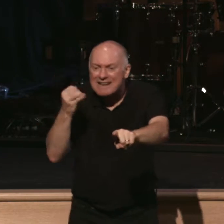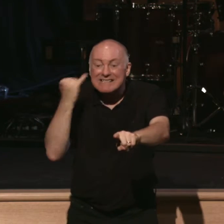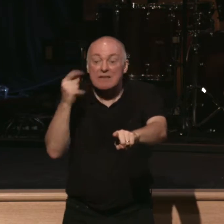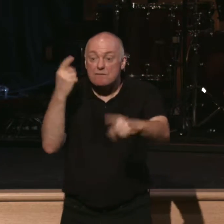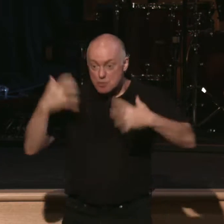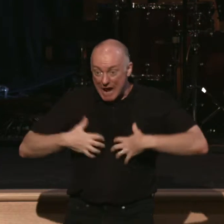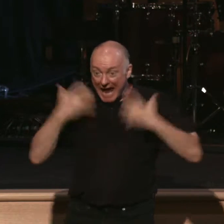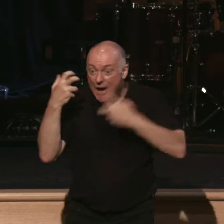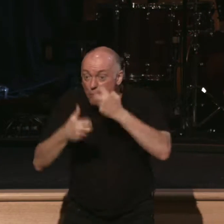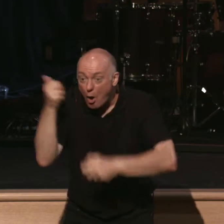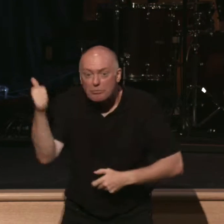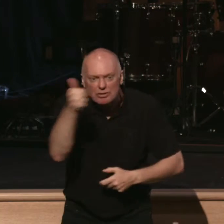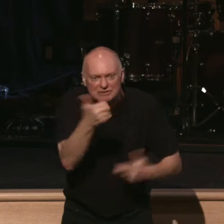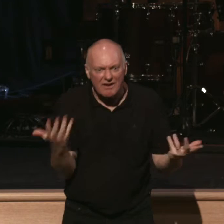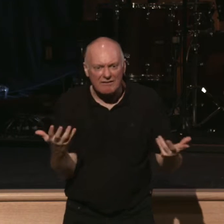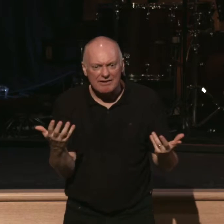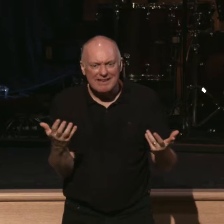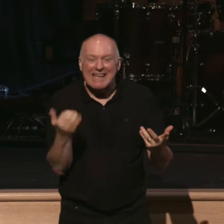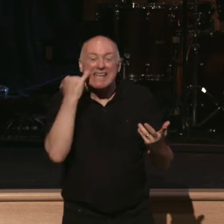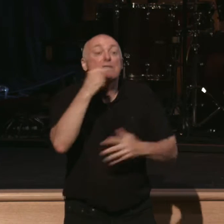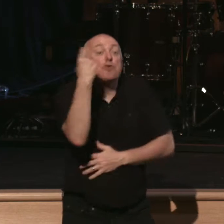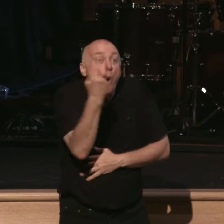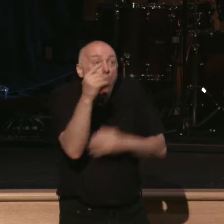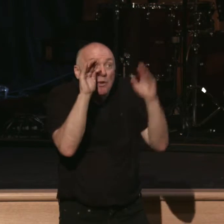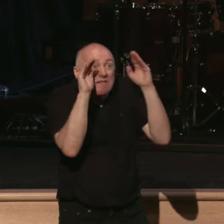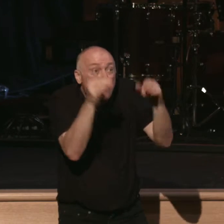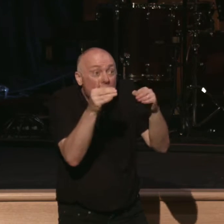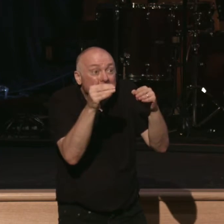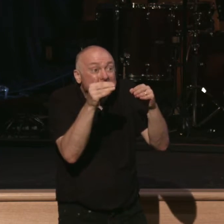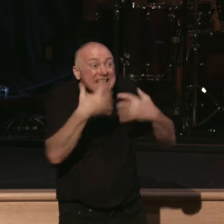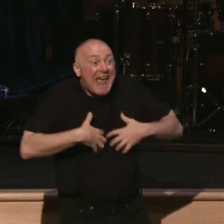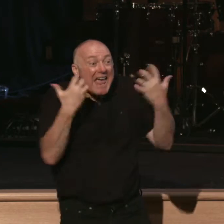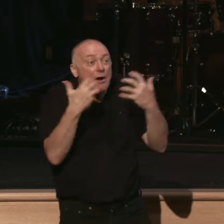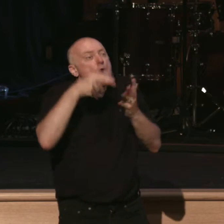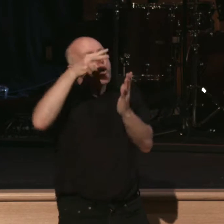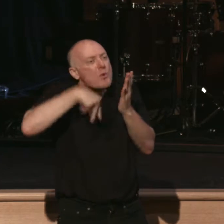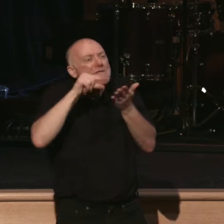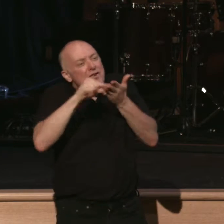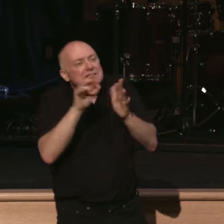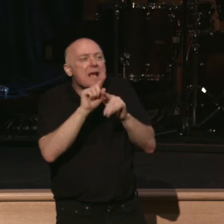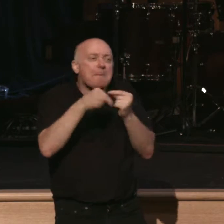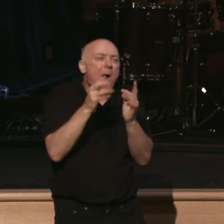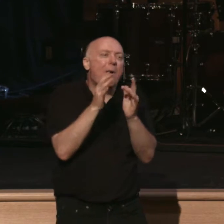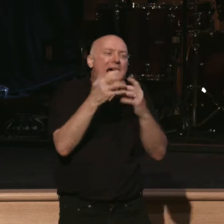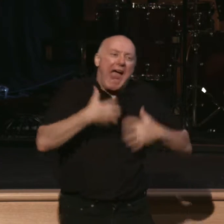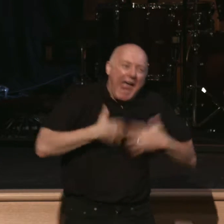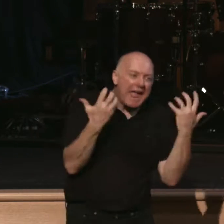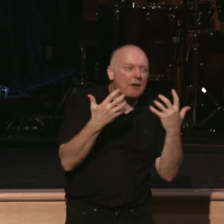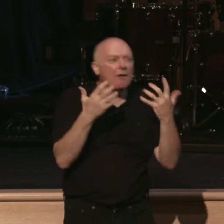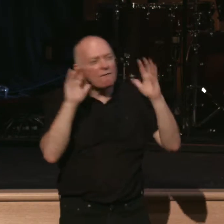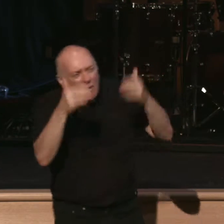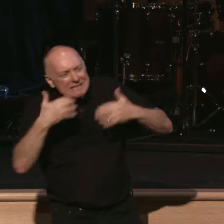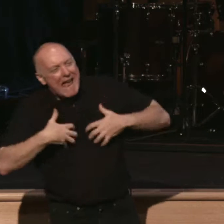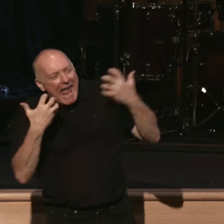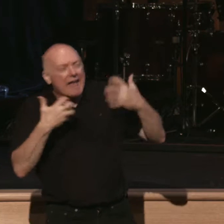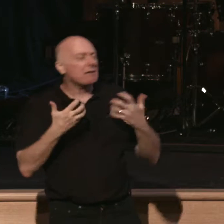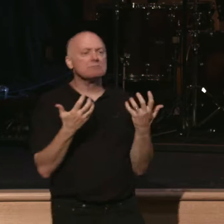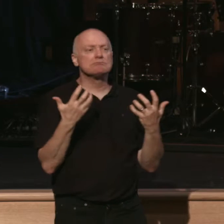problem. And we just focus on anger. And we read all the verses about anger. When we make our whole thing about anger. We're not actually going to get